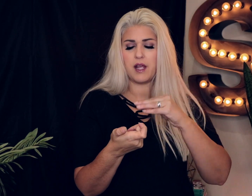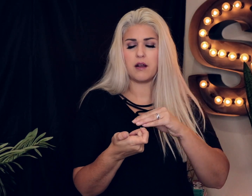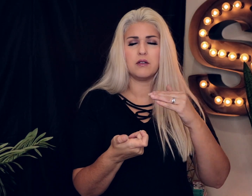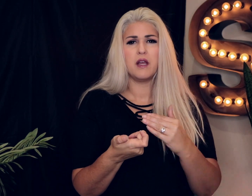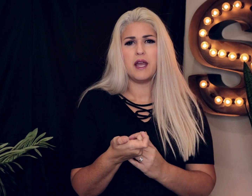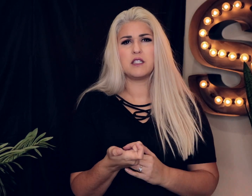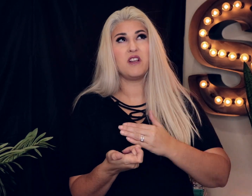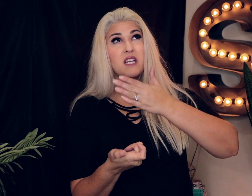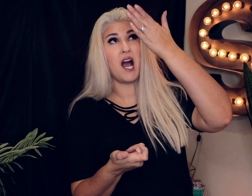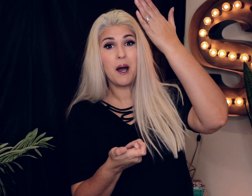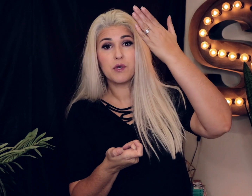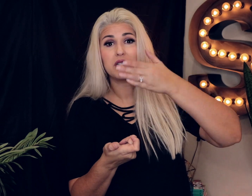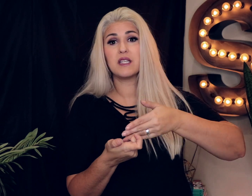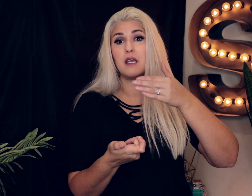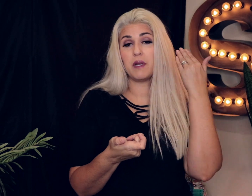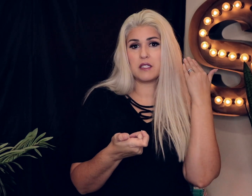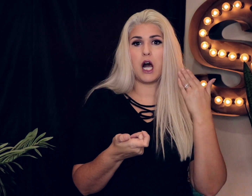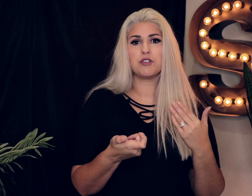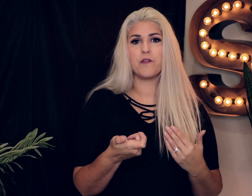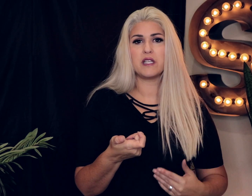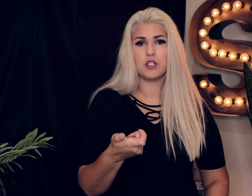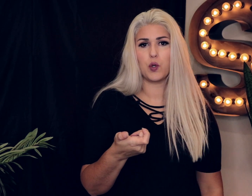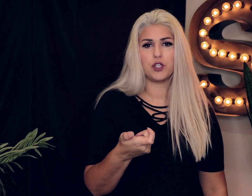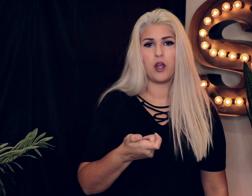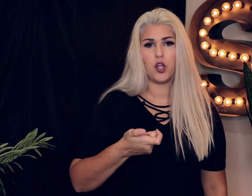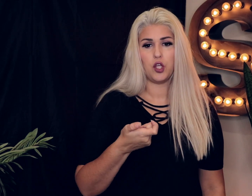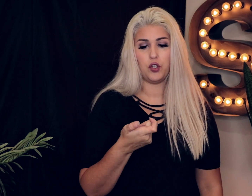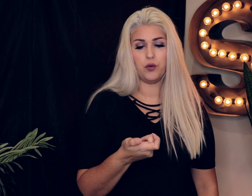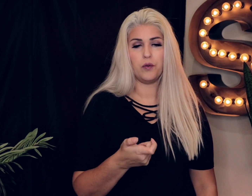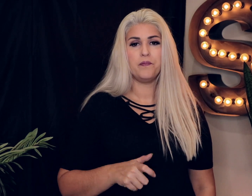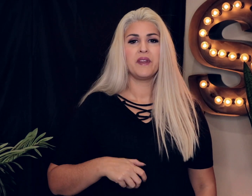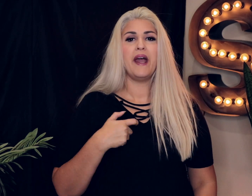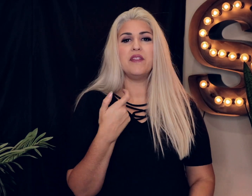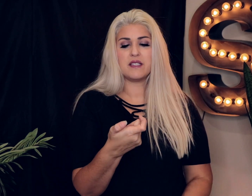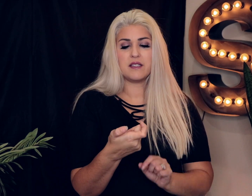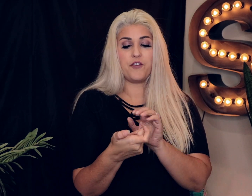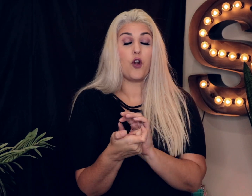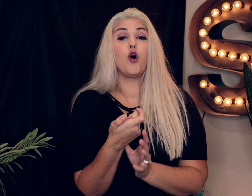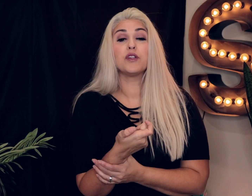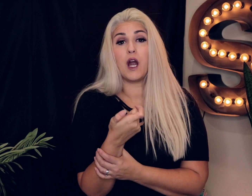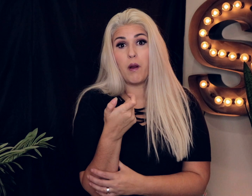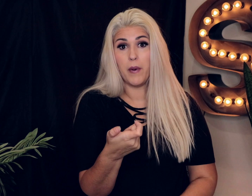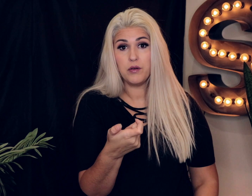angle it's facing up towards the ceiling but it's also facing towards you and this is if you're holding a remote